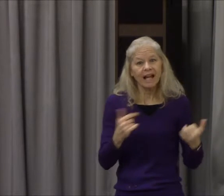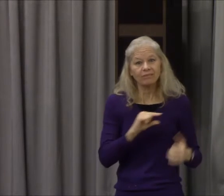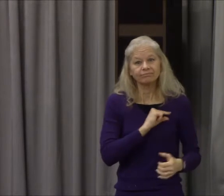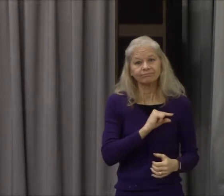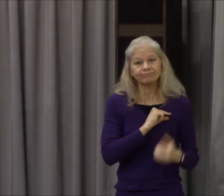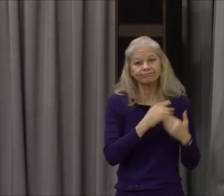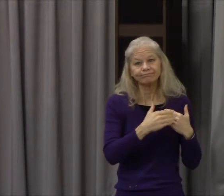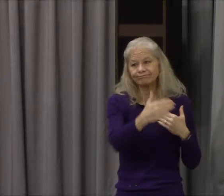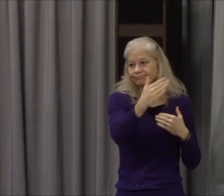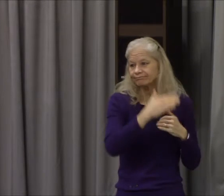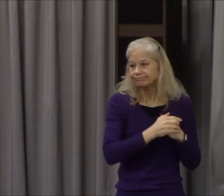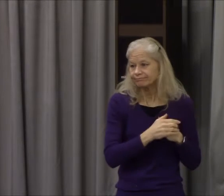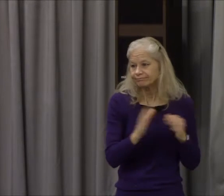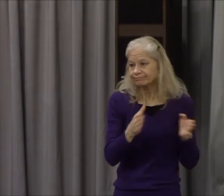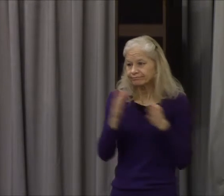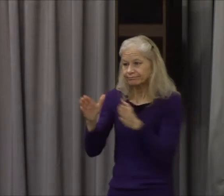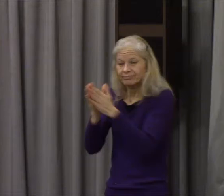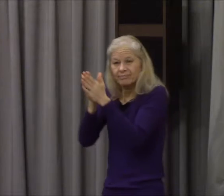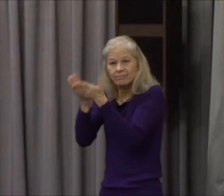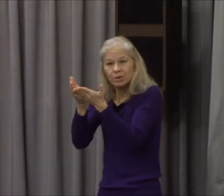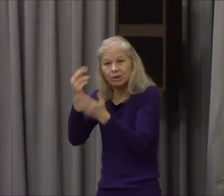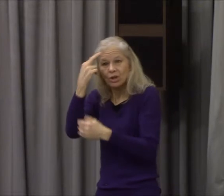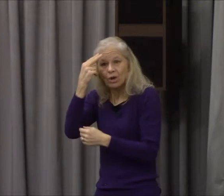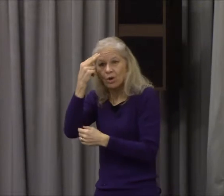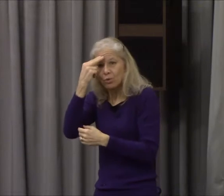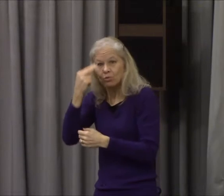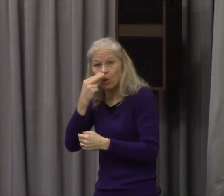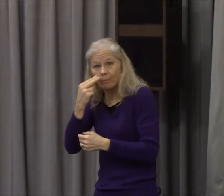Romans 1 teaches us that this mark of guilt and shame in our conscience